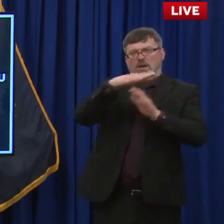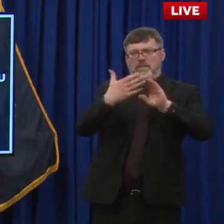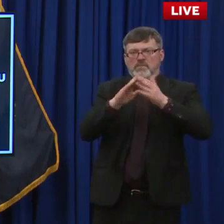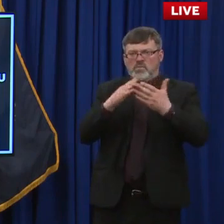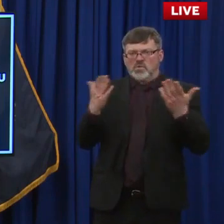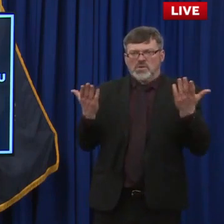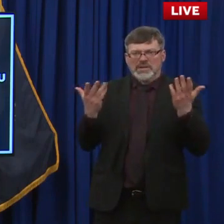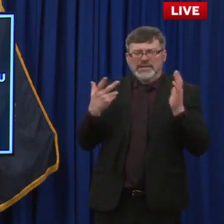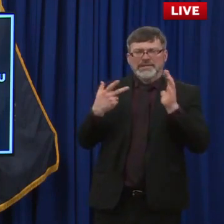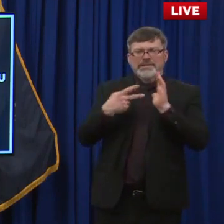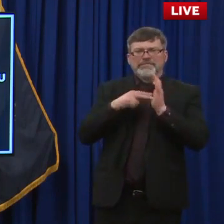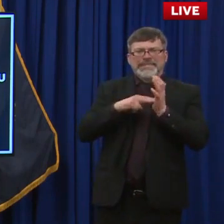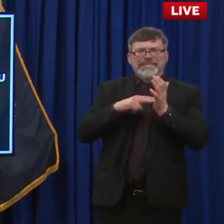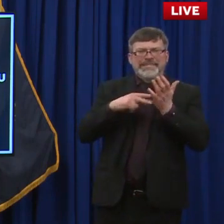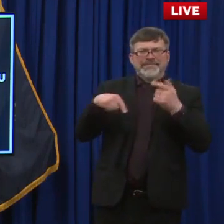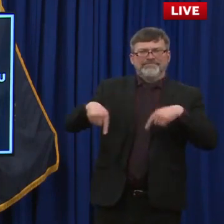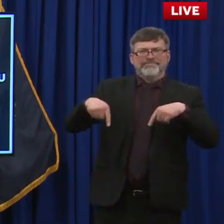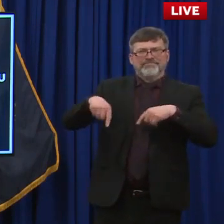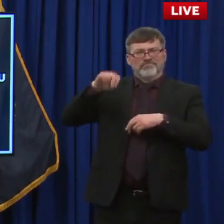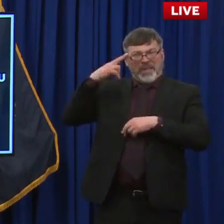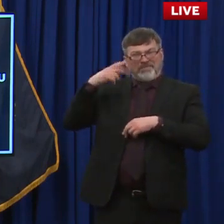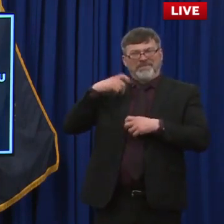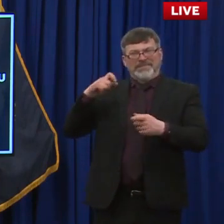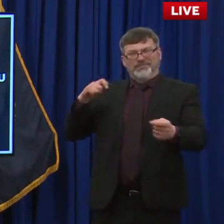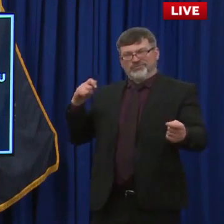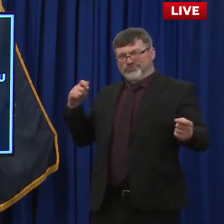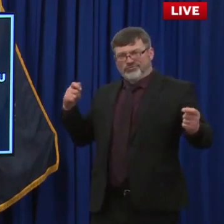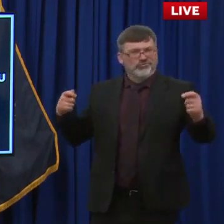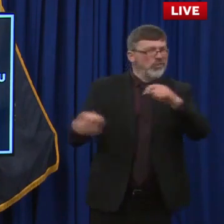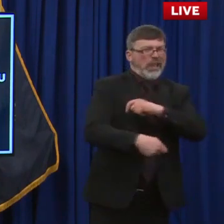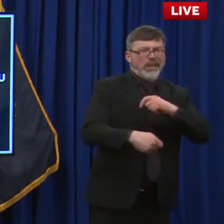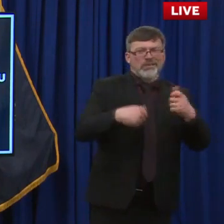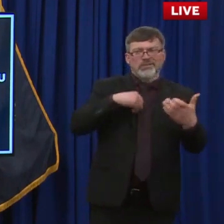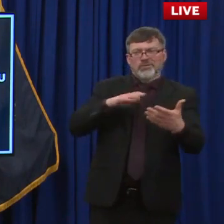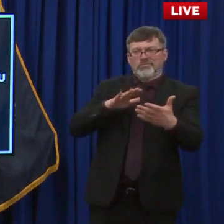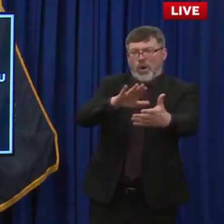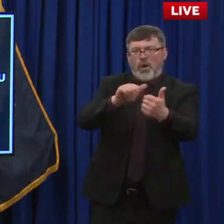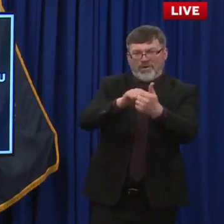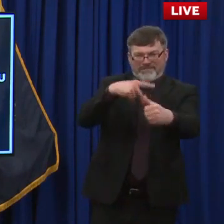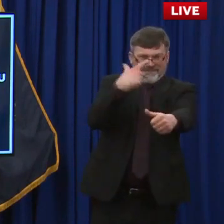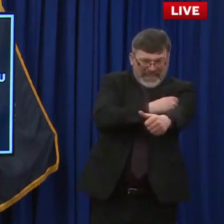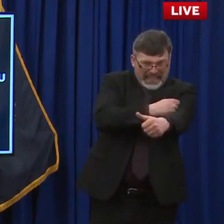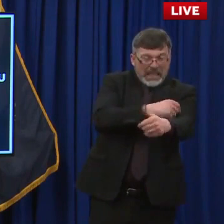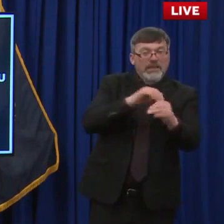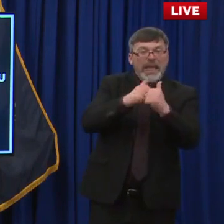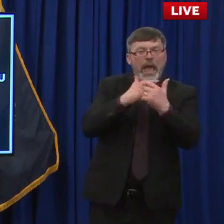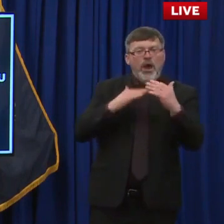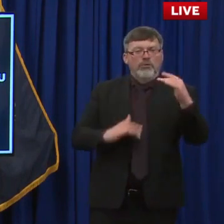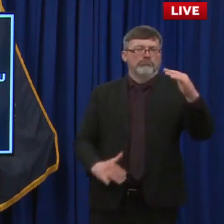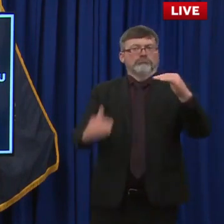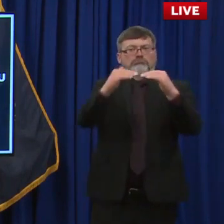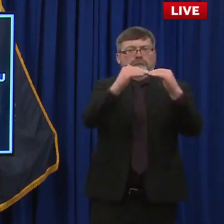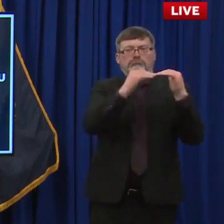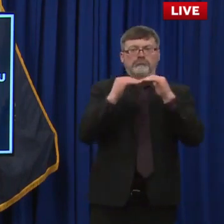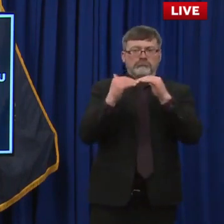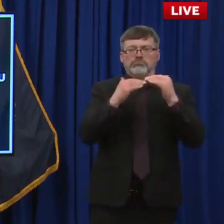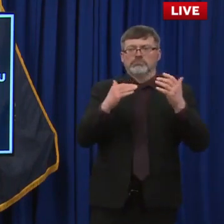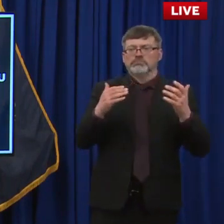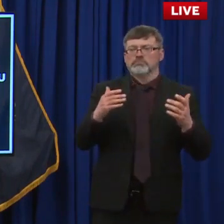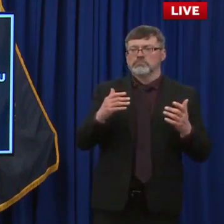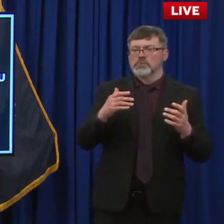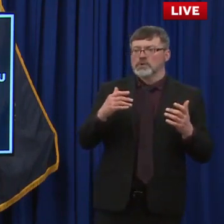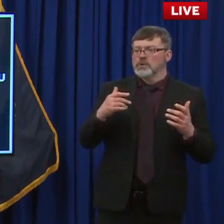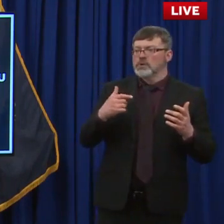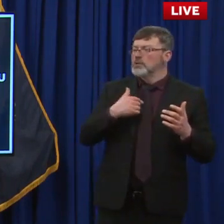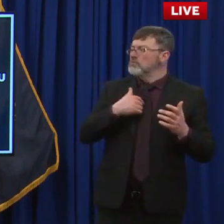to adjust this vaccine equity strategy? Uh, yeah, the quick answer to that is, is no, but I'm going to turn to Dr. Daly. I know she and